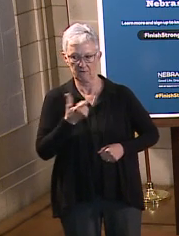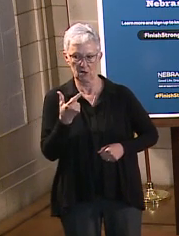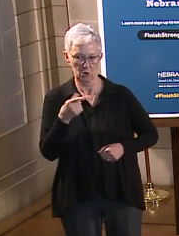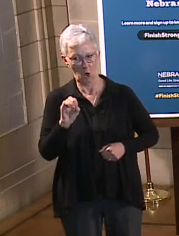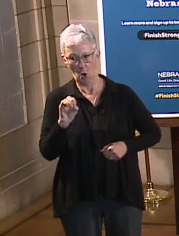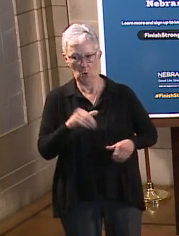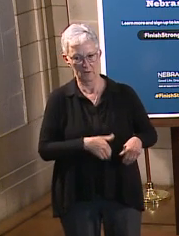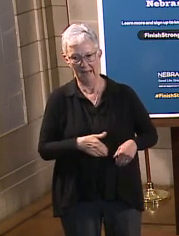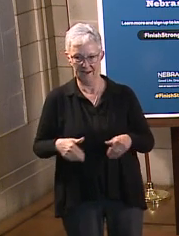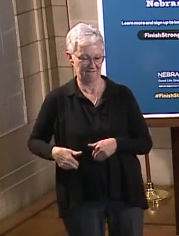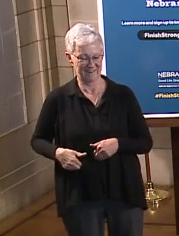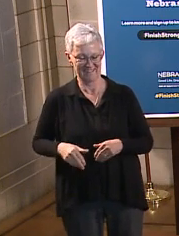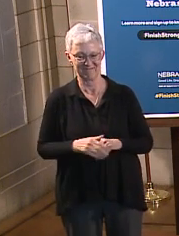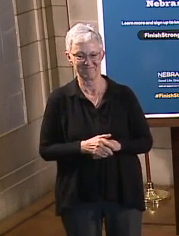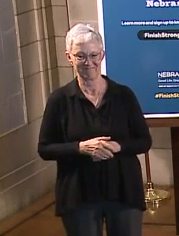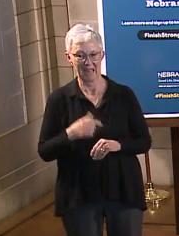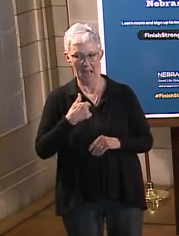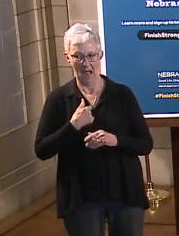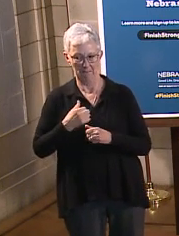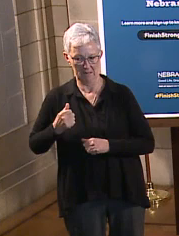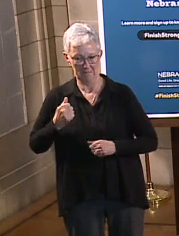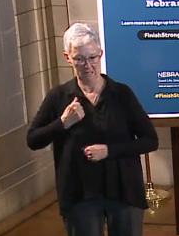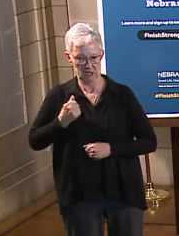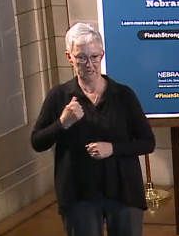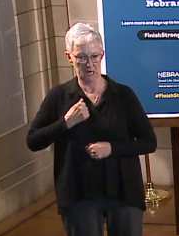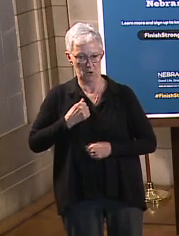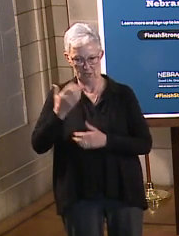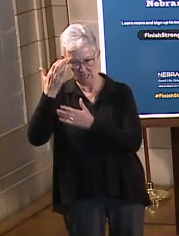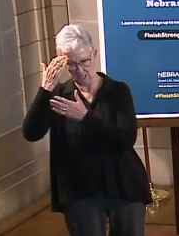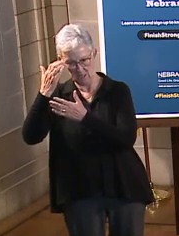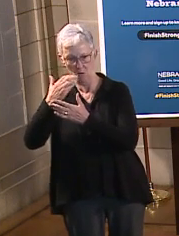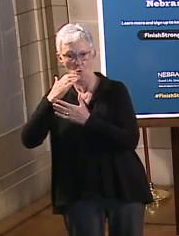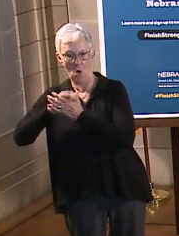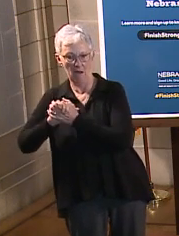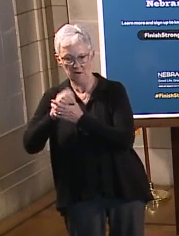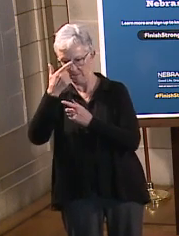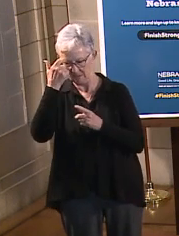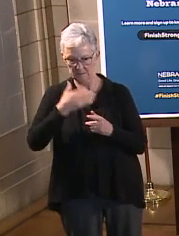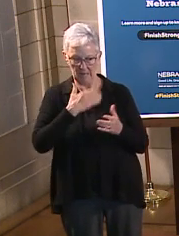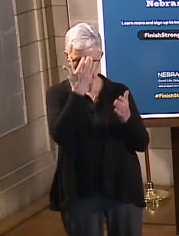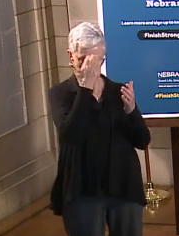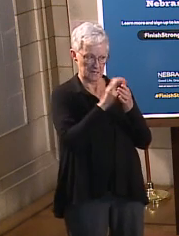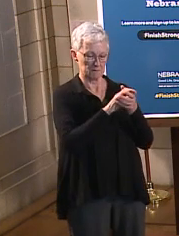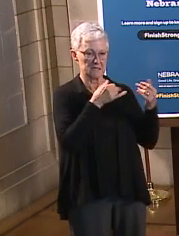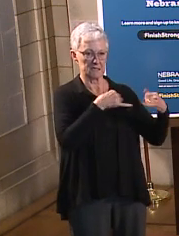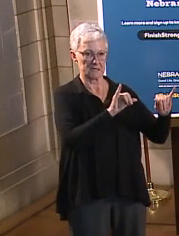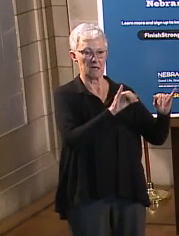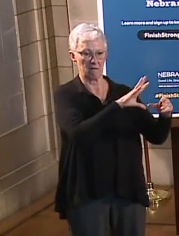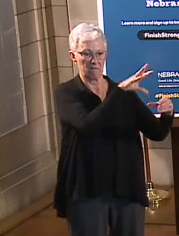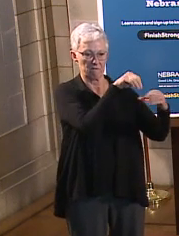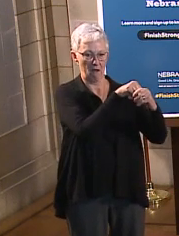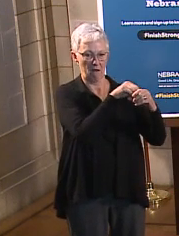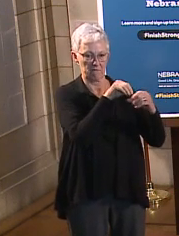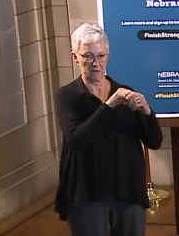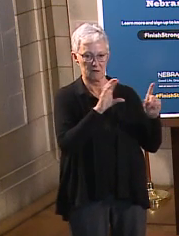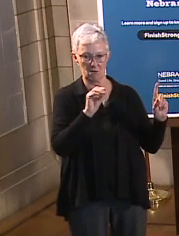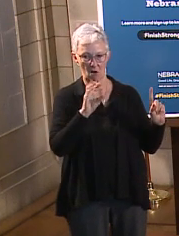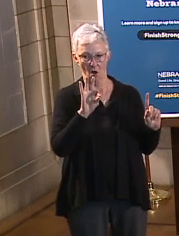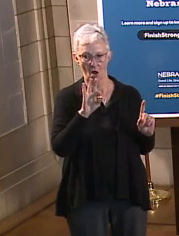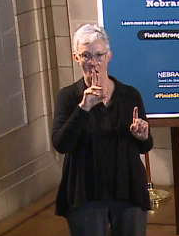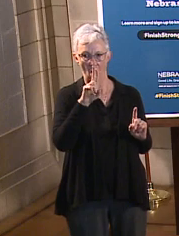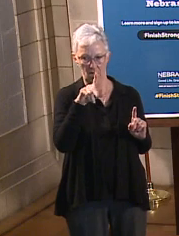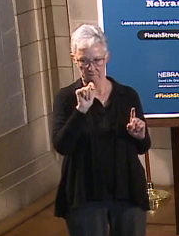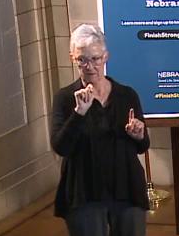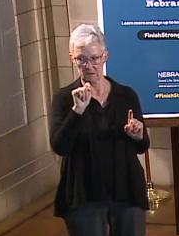hold the title of military spouse as my husband continues to serve on active duty at Offutt Air Force Base. Every year, approximately 200